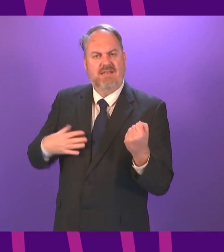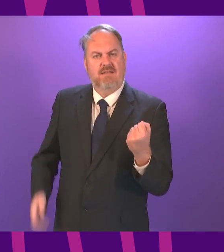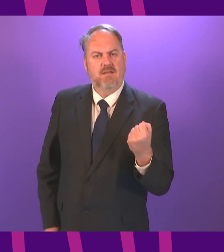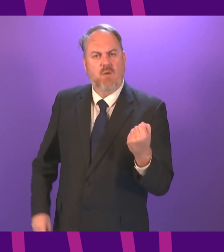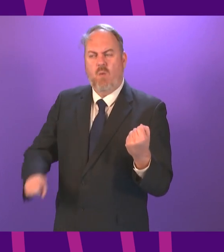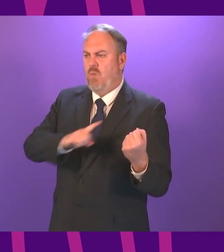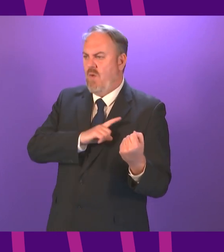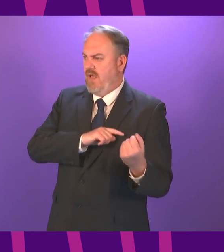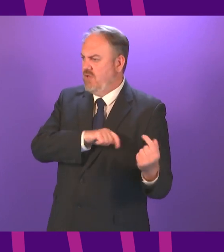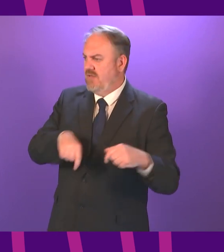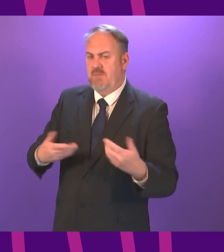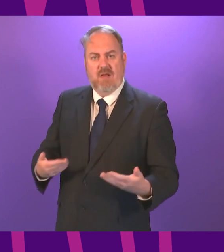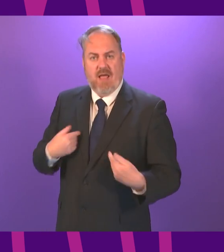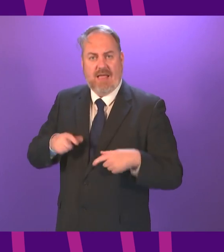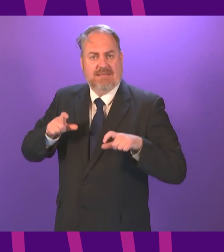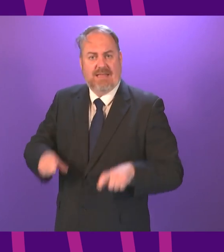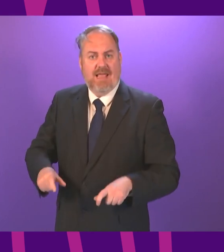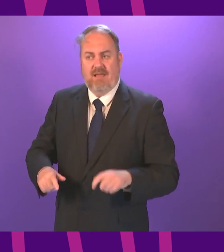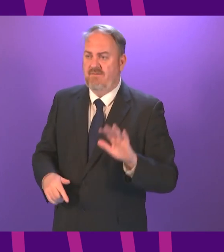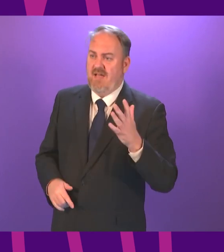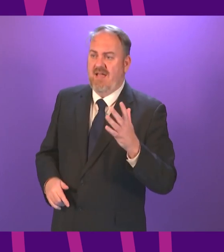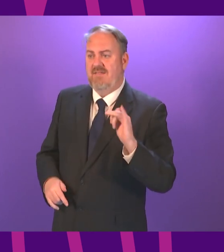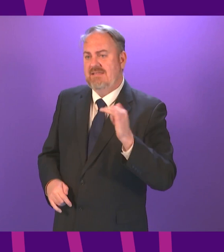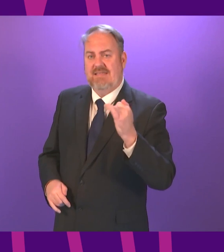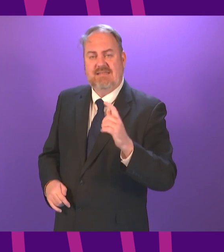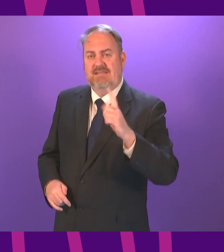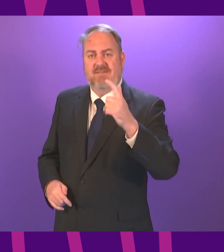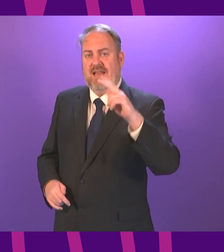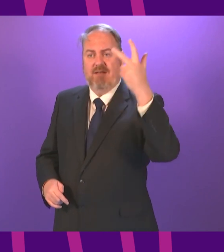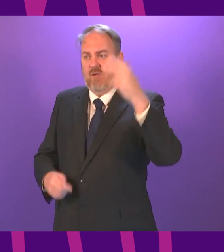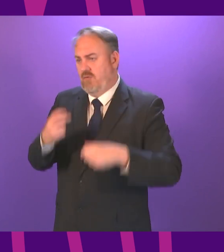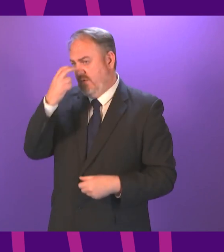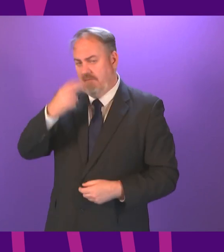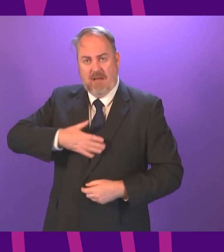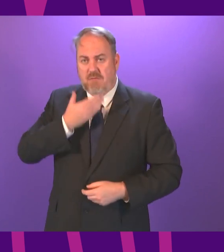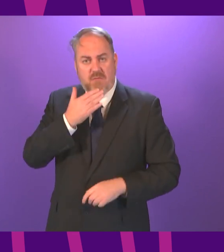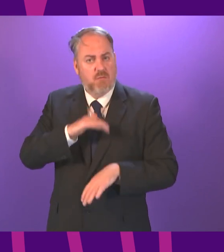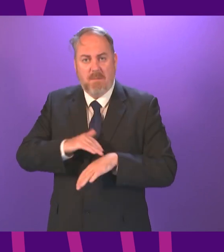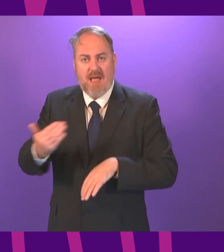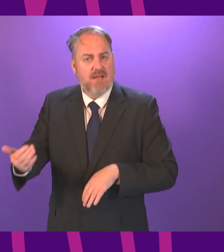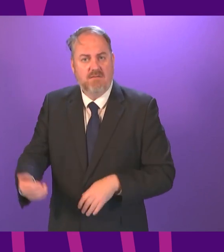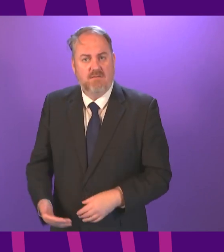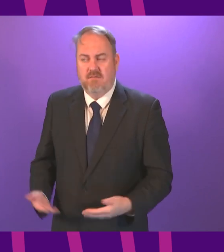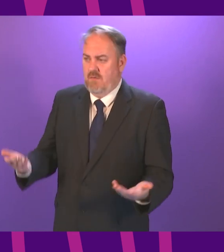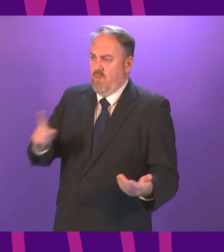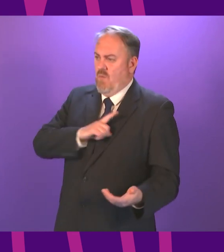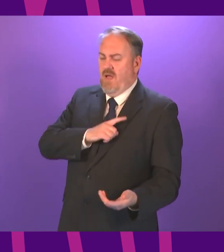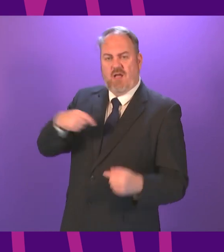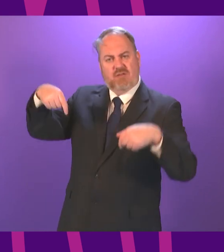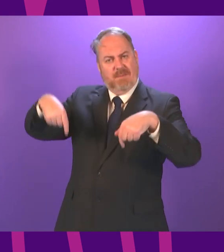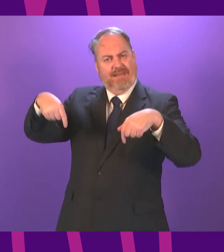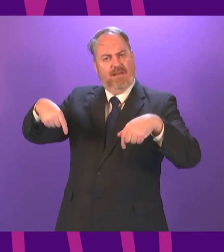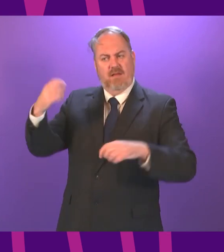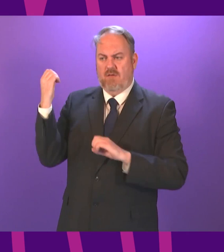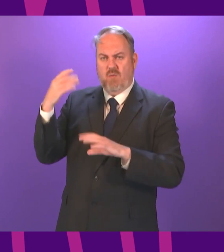up until five o'clock. I'm happy to wait until later in the day, if necessary, for her to make those decisions for what's going to happen in the country, and